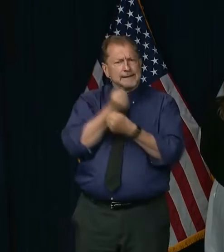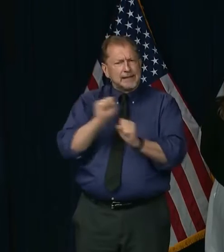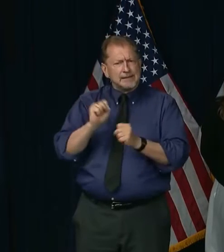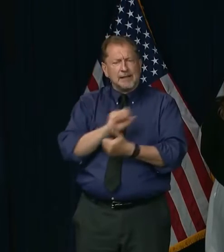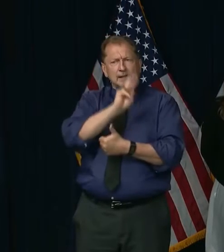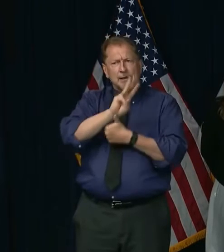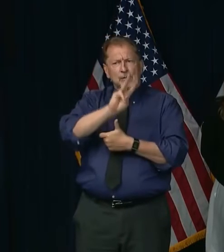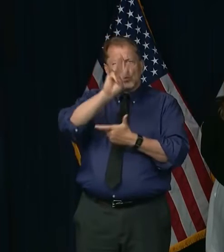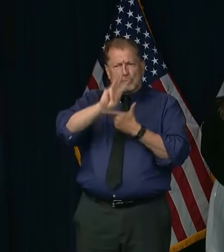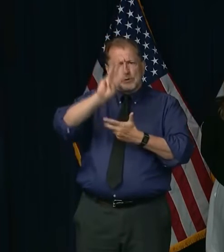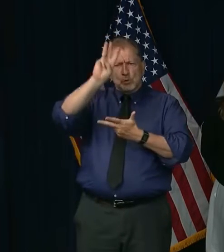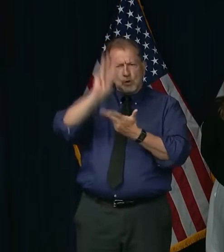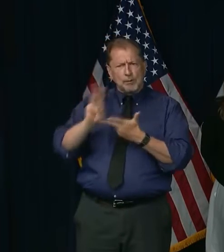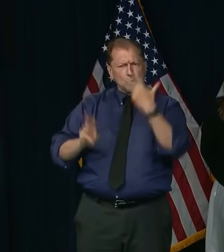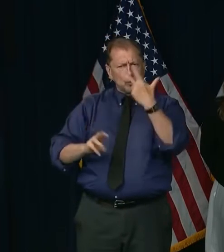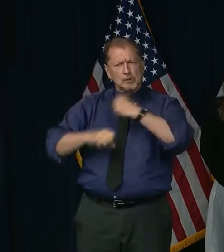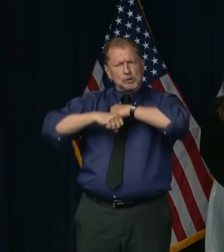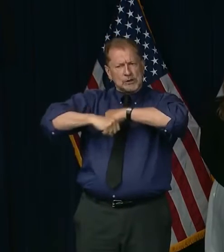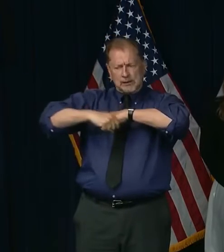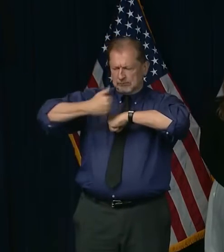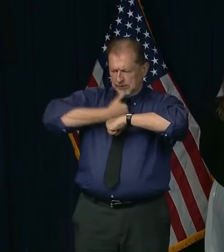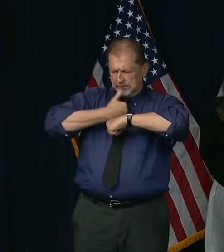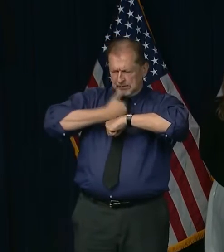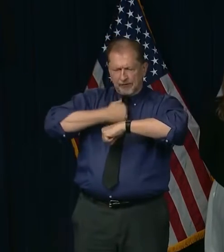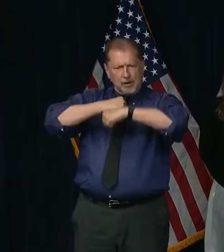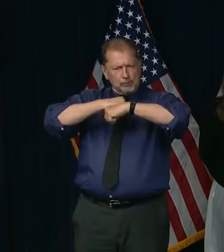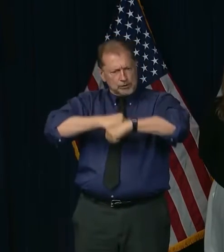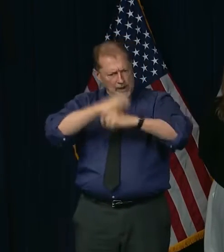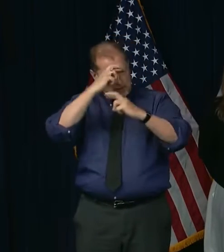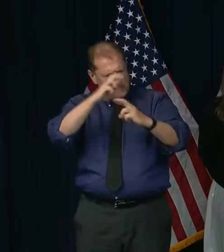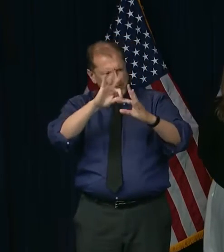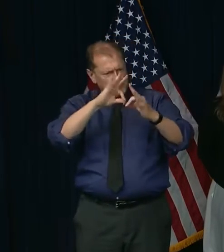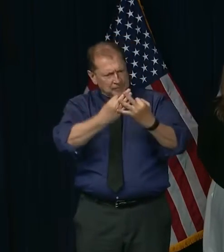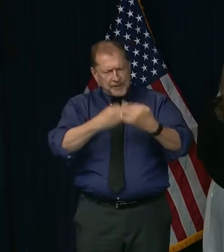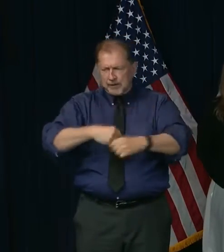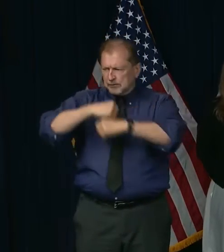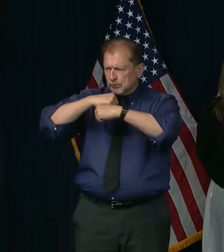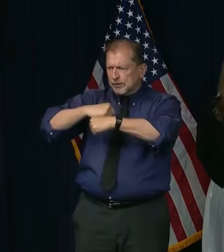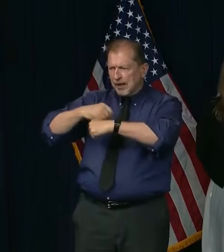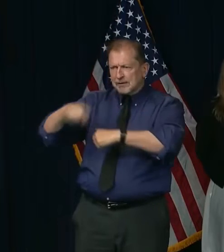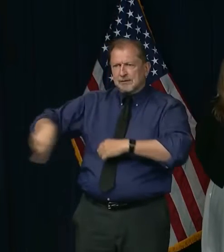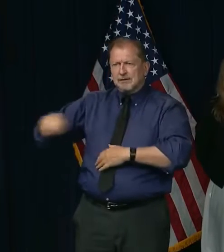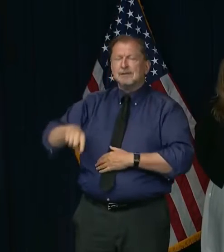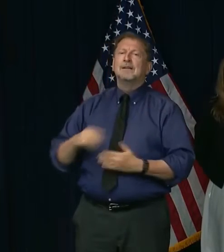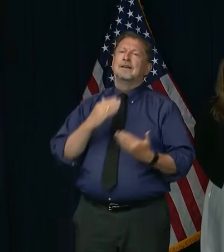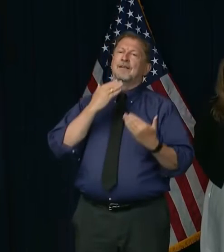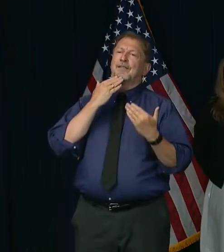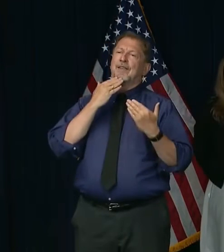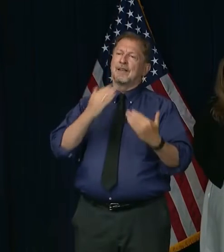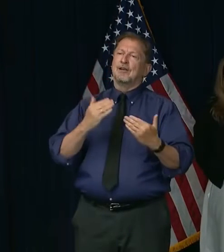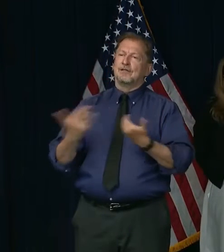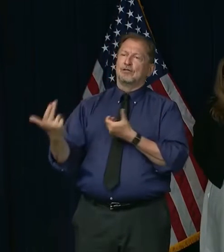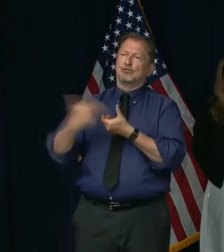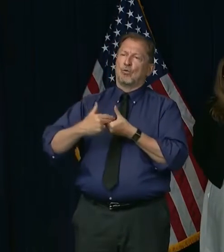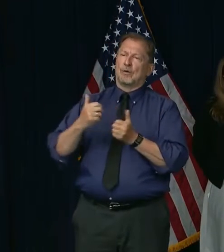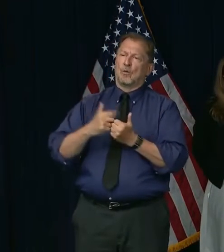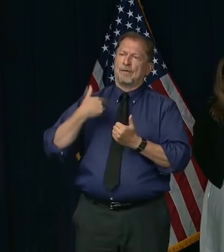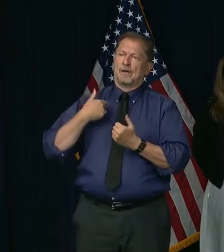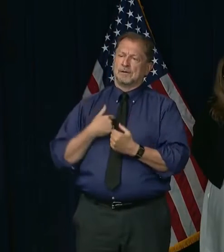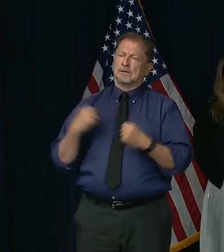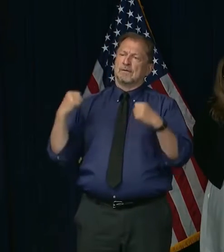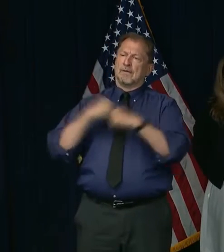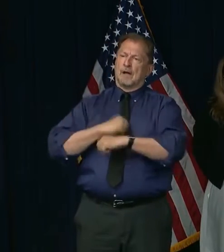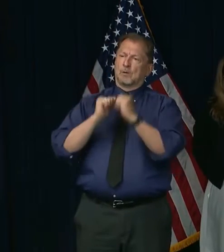three Ws to protect ourselves and our entire communities. Thank you so much for joining in this important effort.